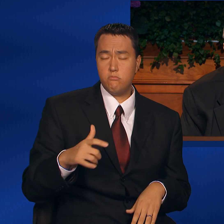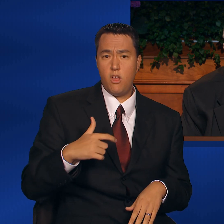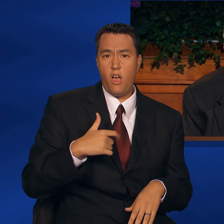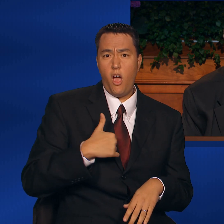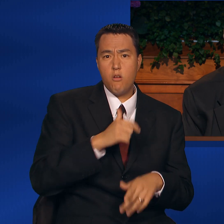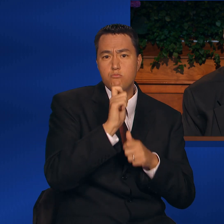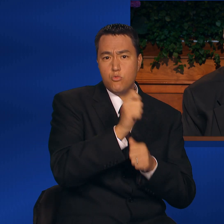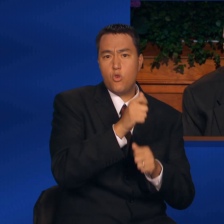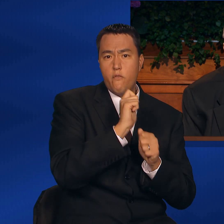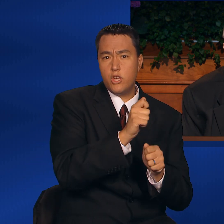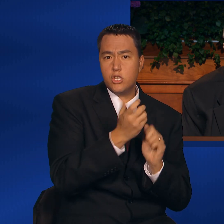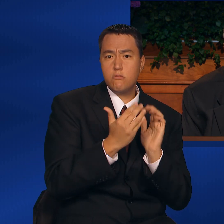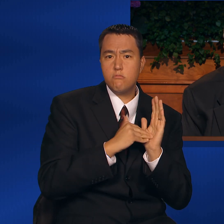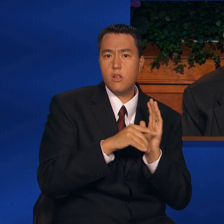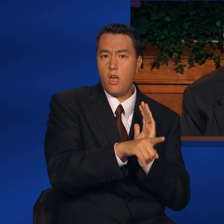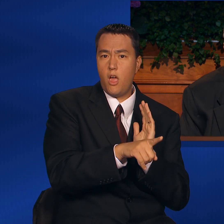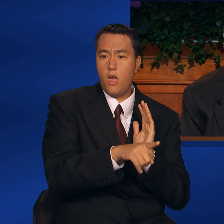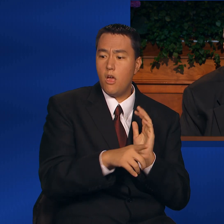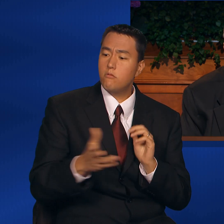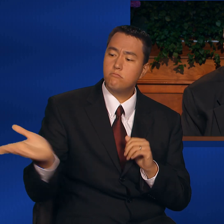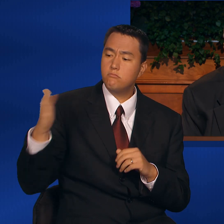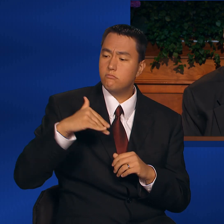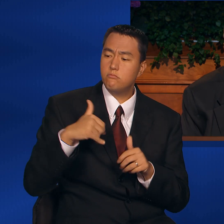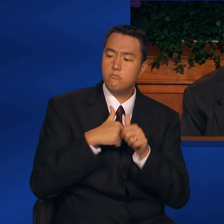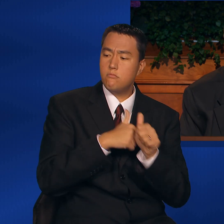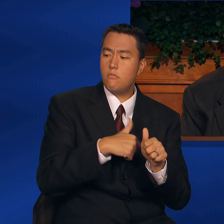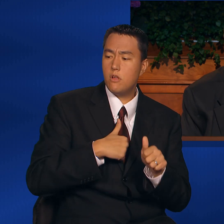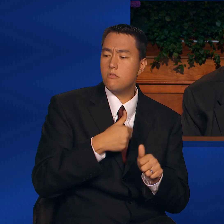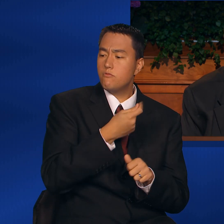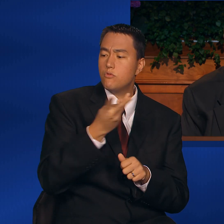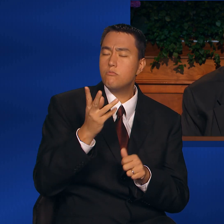explained, and took several disciples with Him.